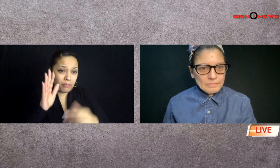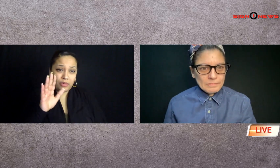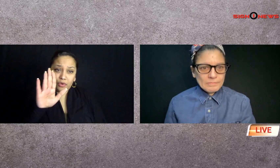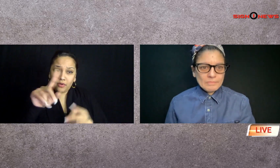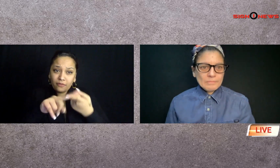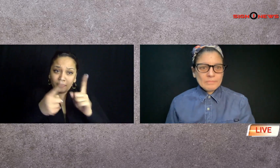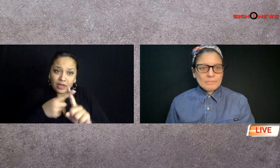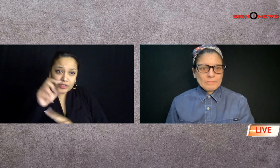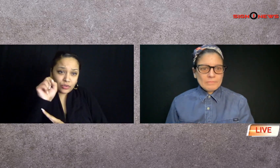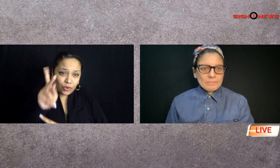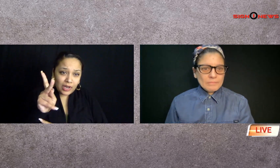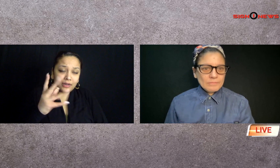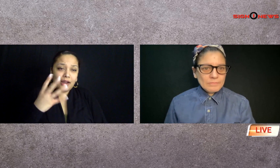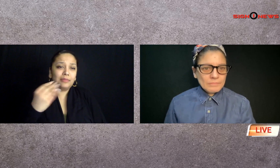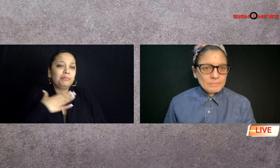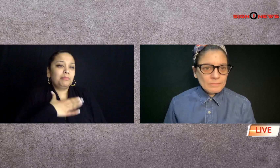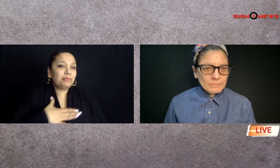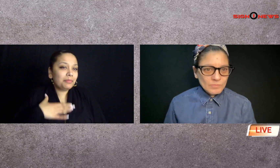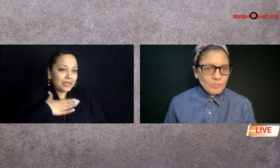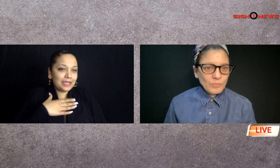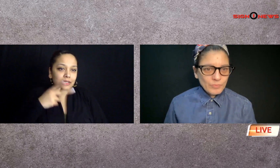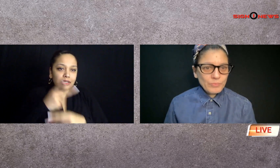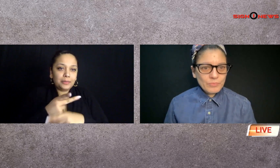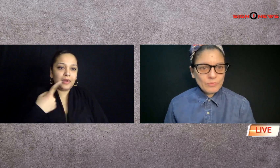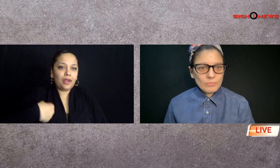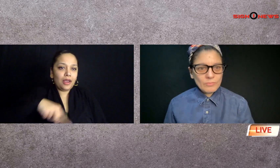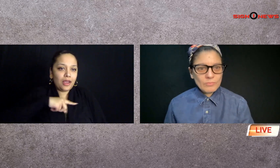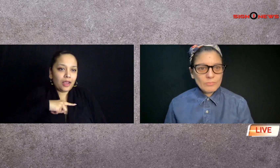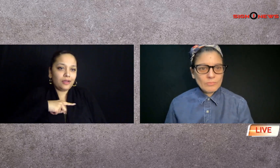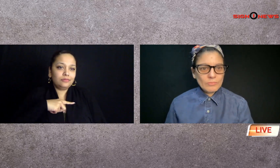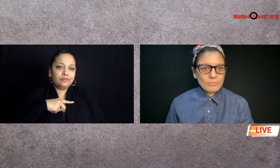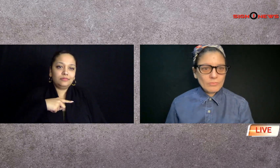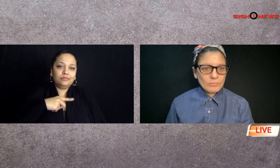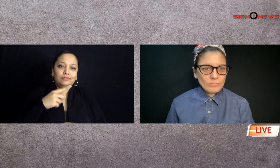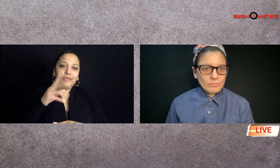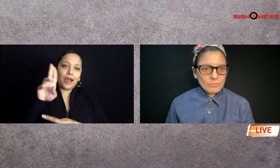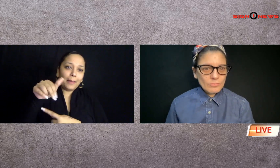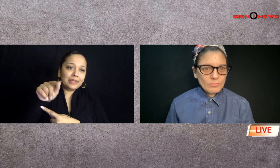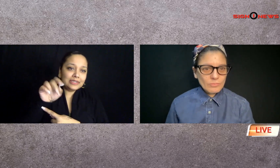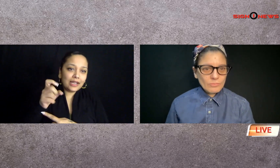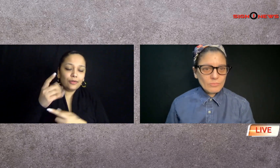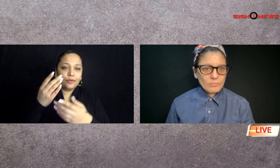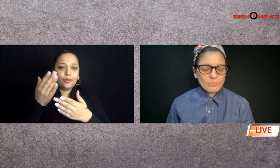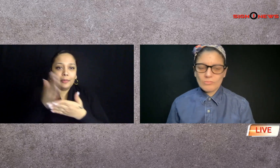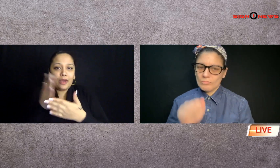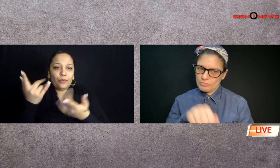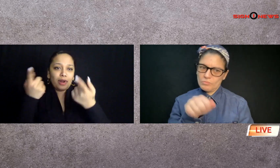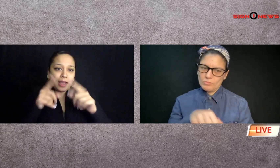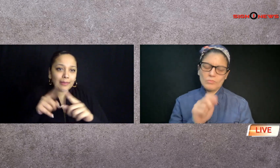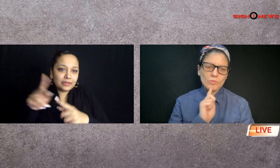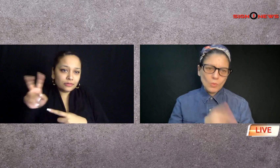I really hope your friend is okay and I really appreciate you keeping us updated on what's happening